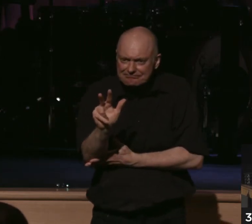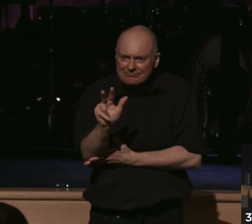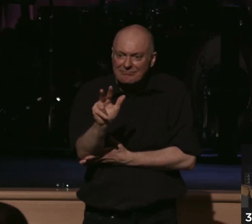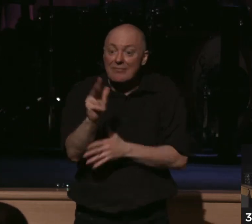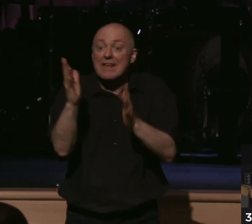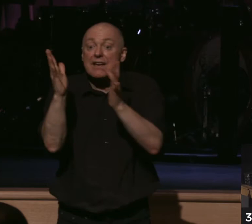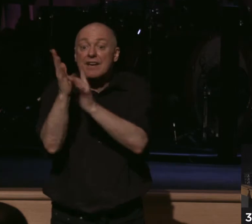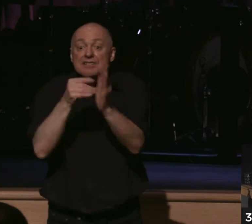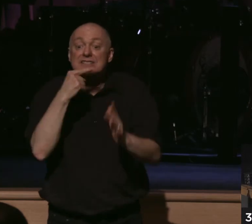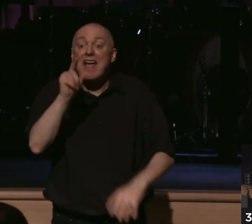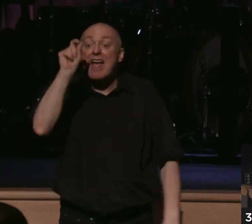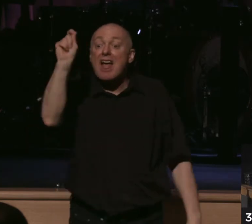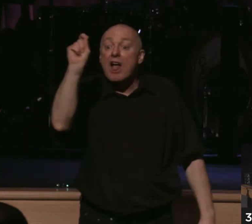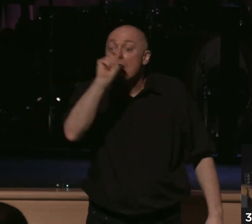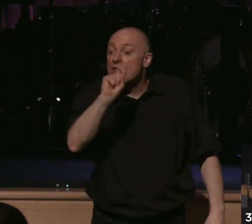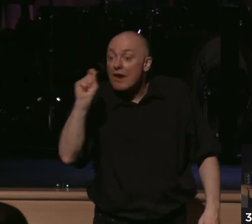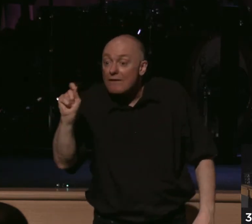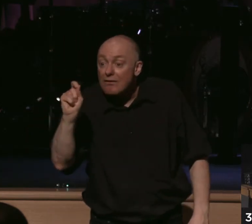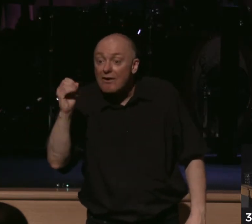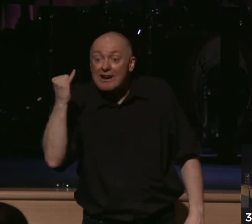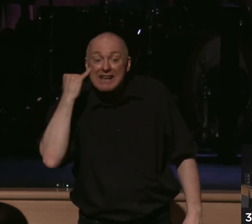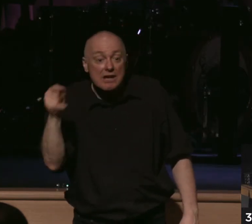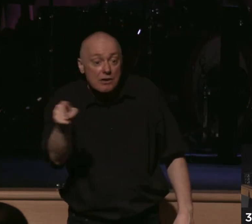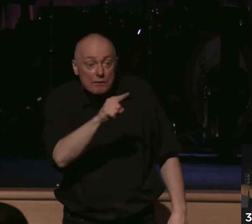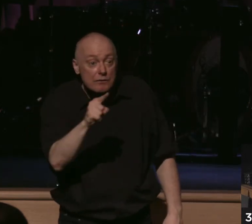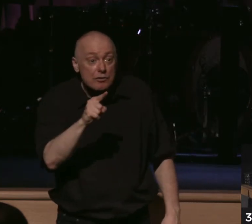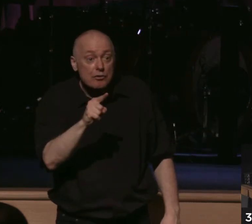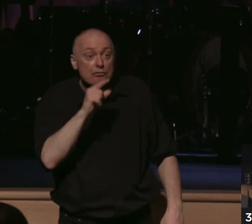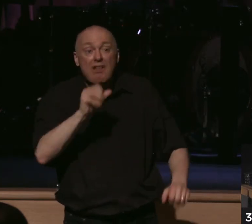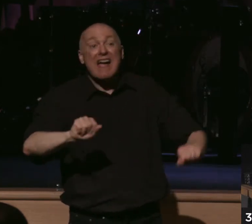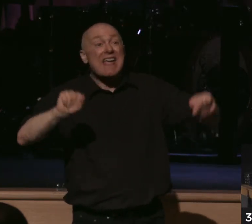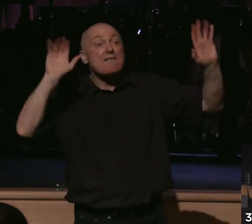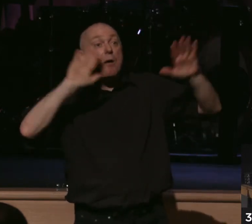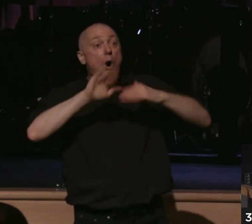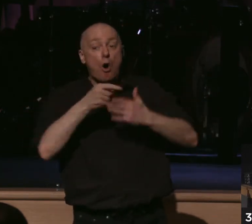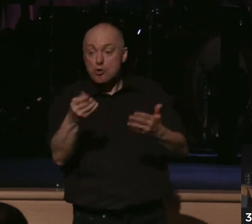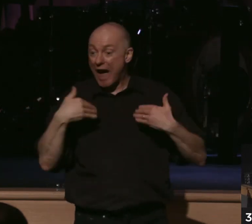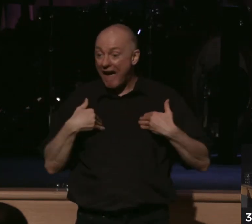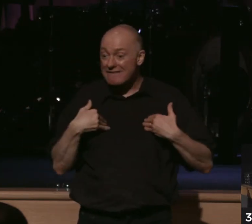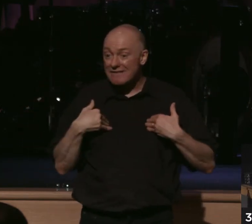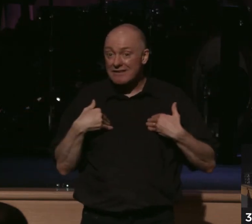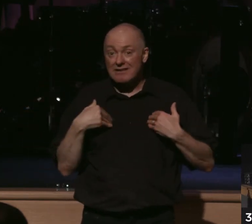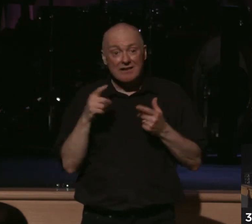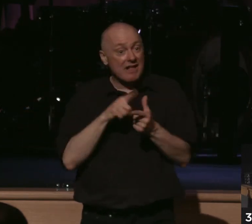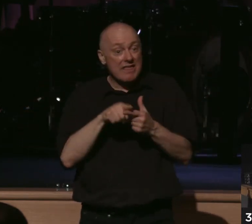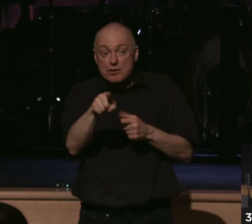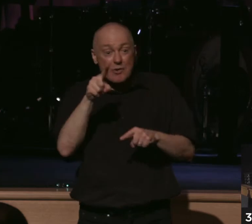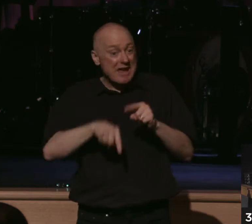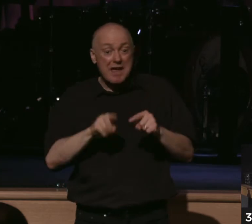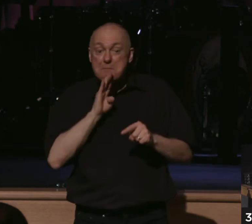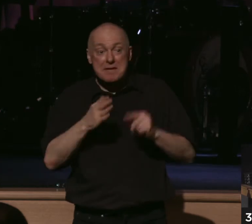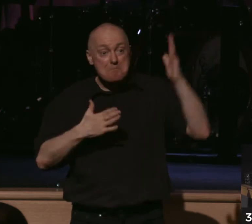Jesus says, therefore, any one of you who does not renounce all that he has cannot be my disciple.